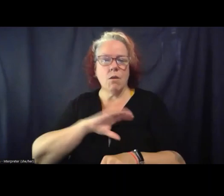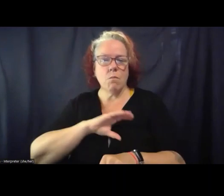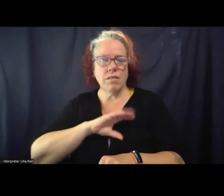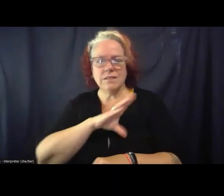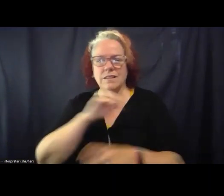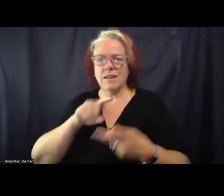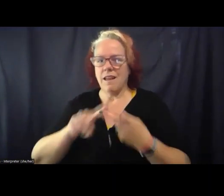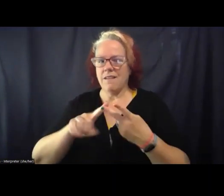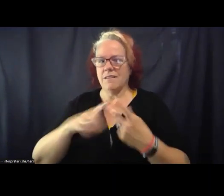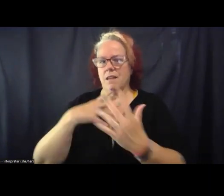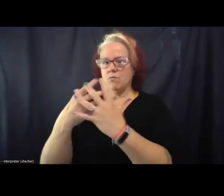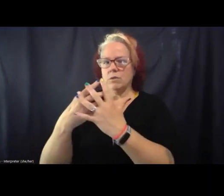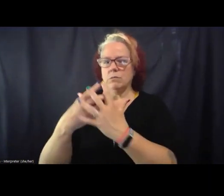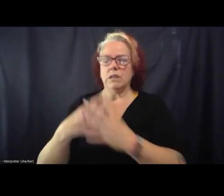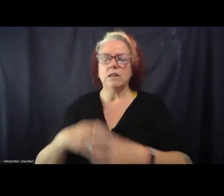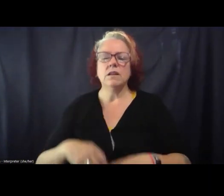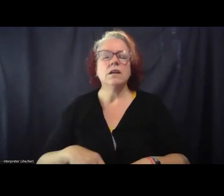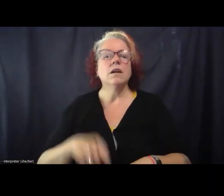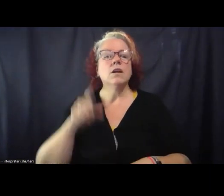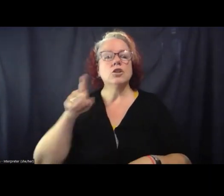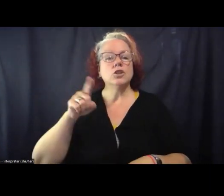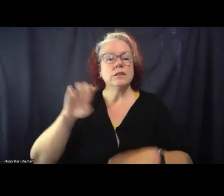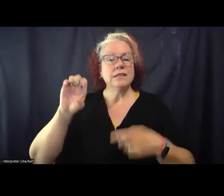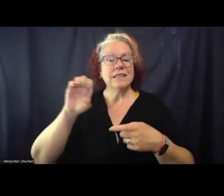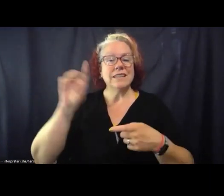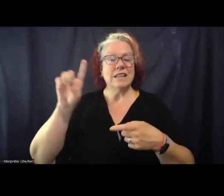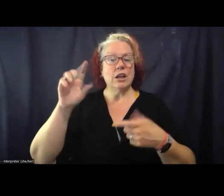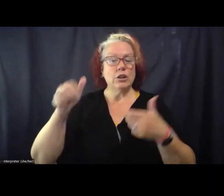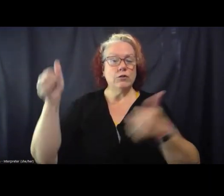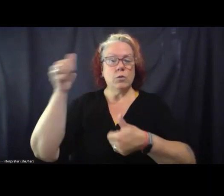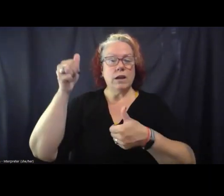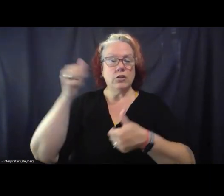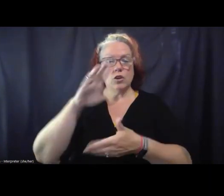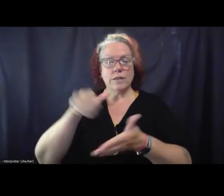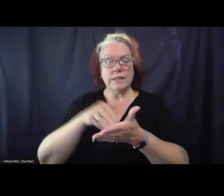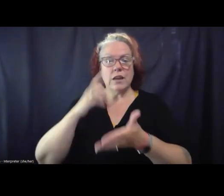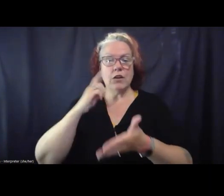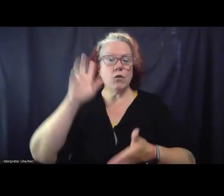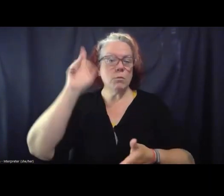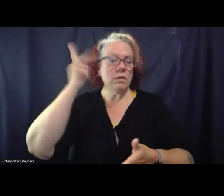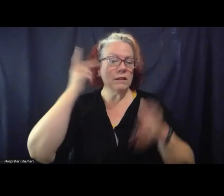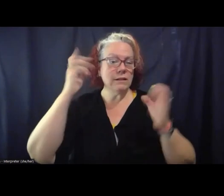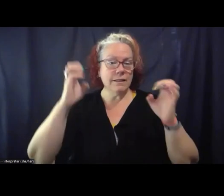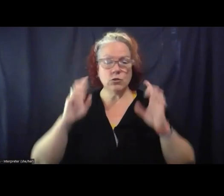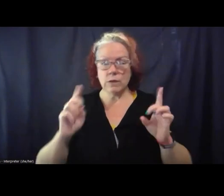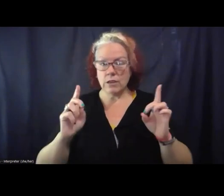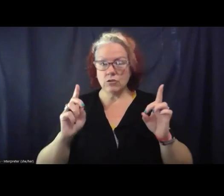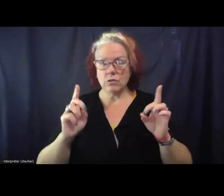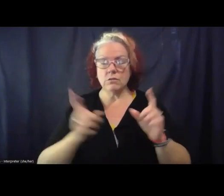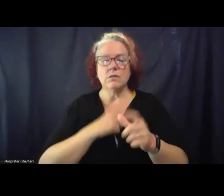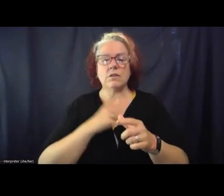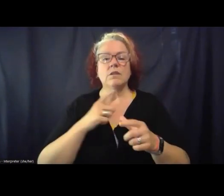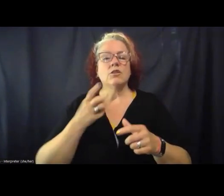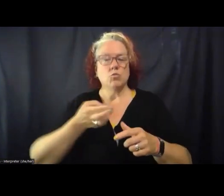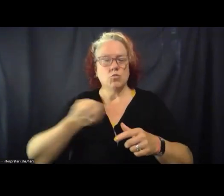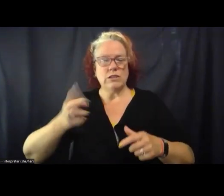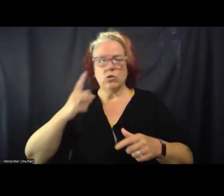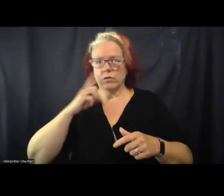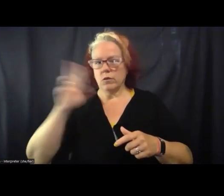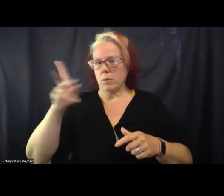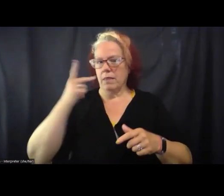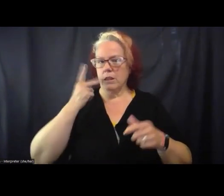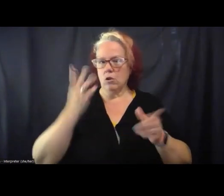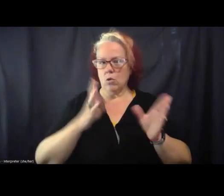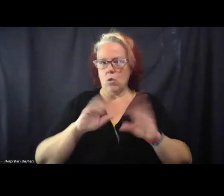was an executive director of the Center for Political Education, a resource for political organizations